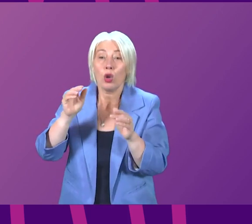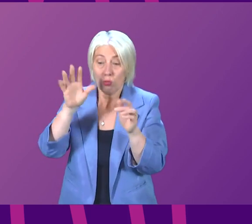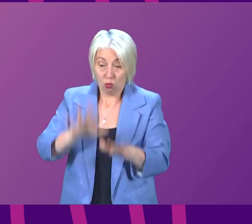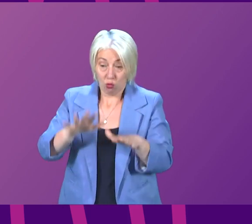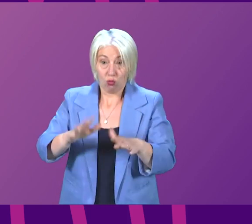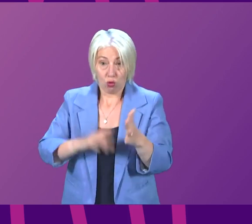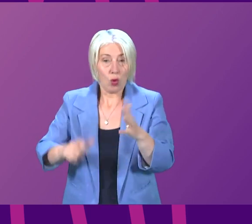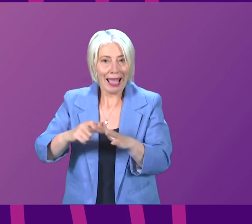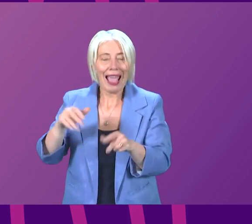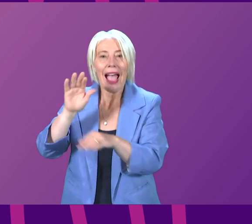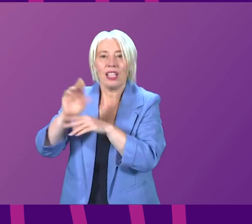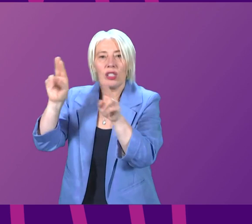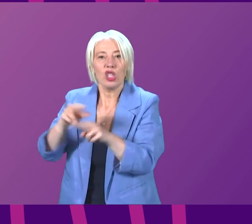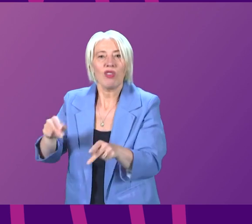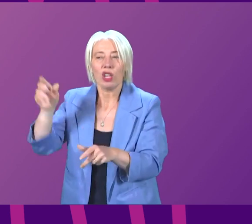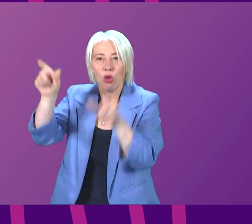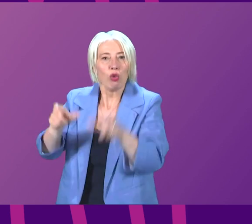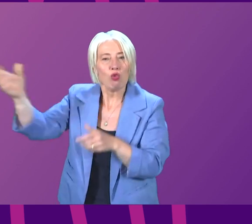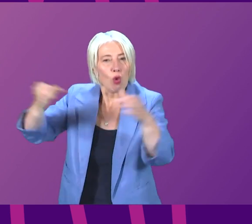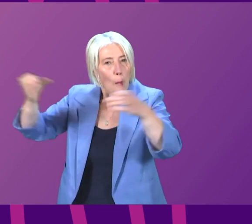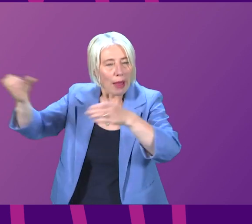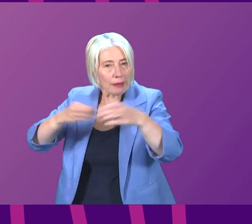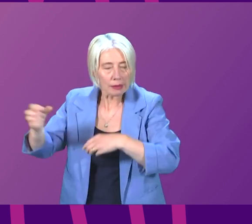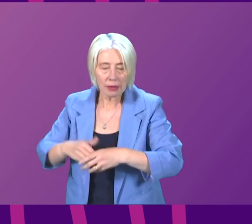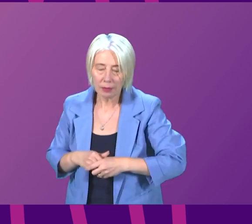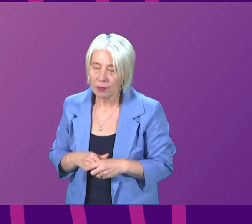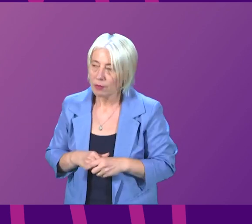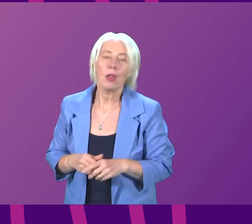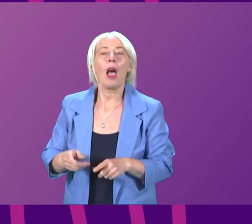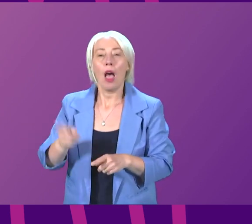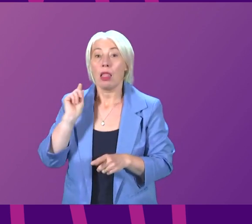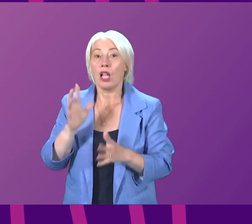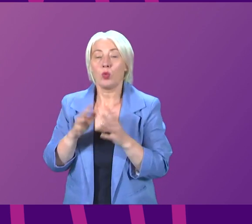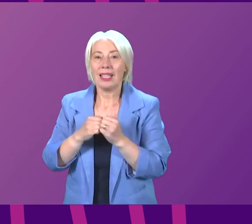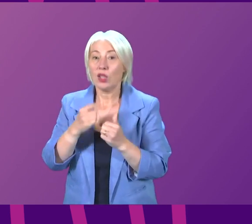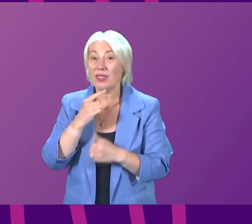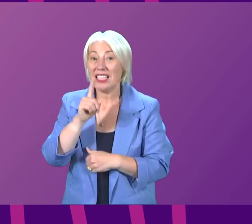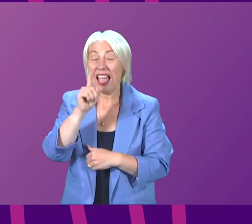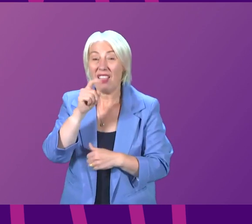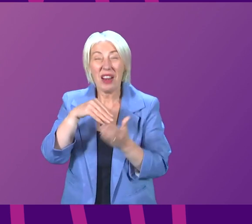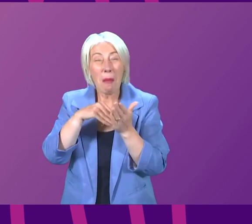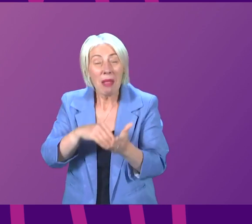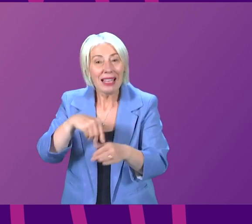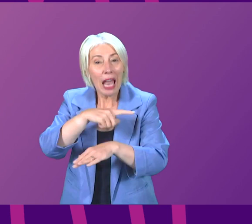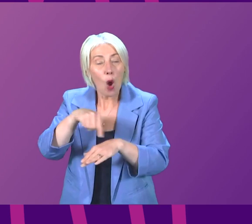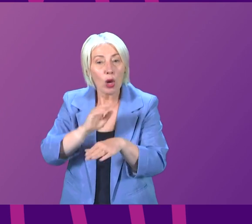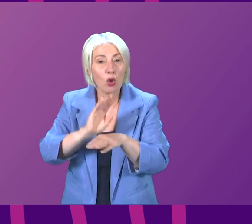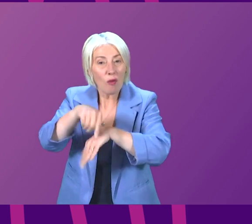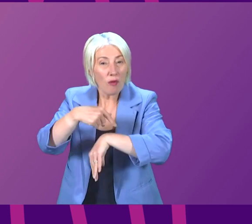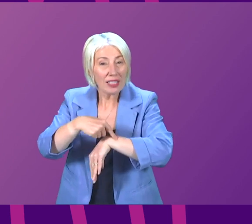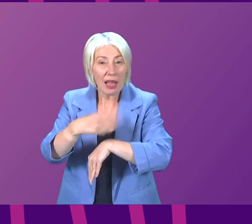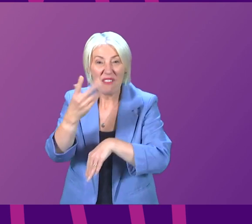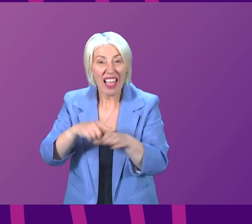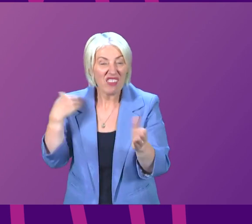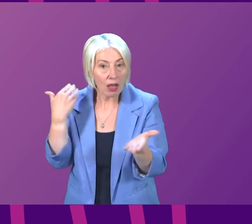last weekend we discovered that hardworking NHS staff have put in 11 million hours of overtime in the last five years